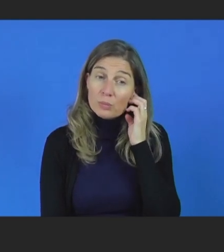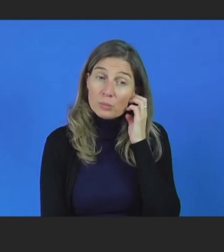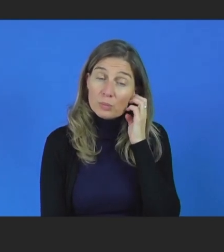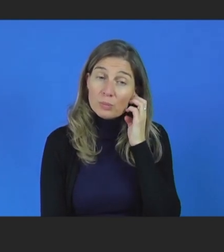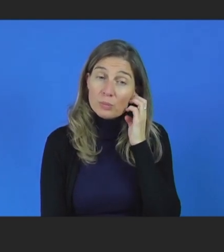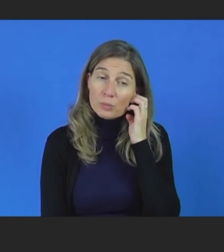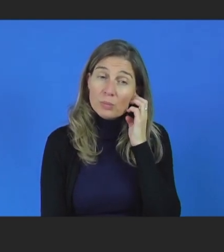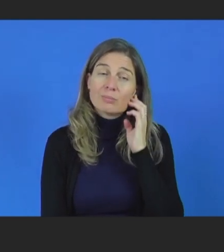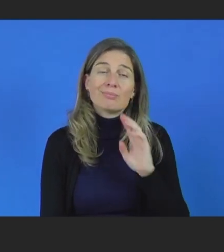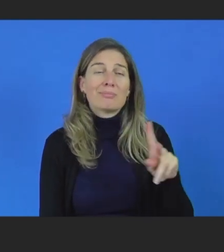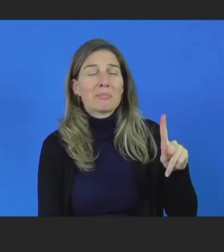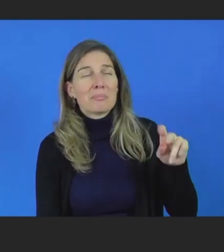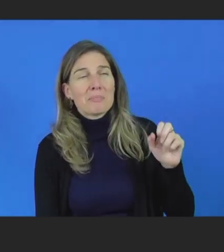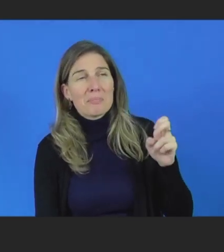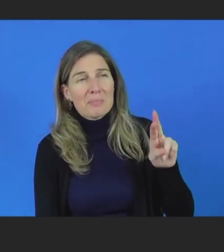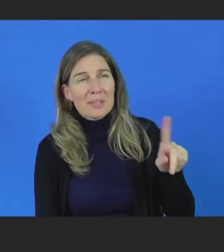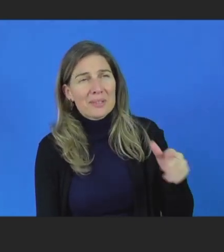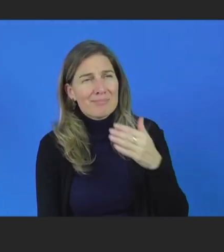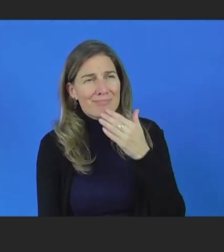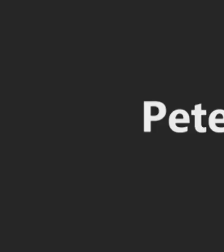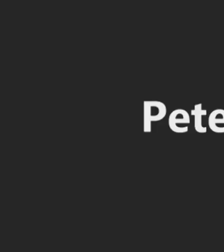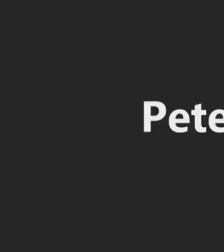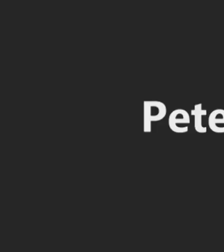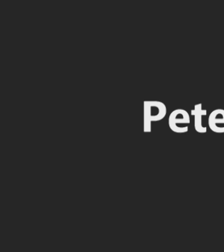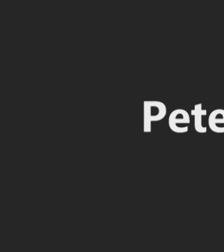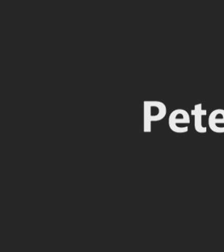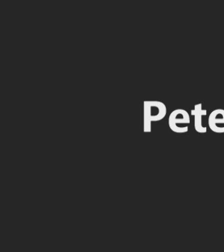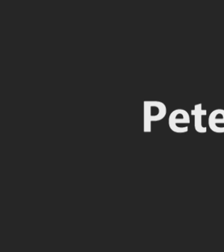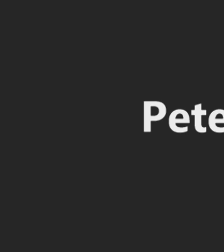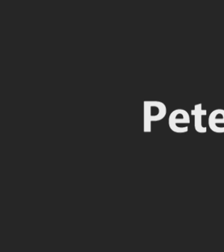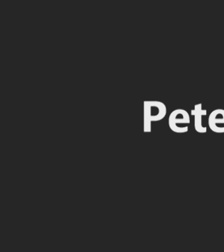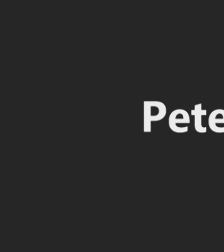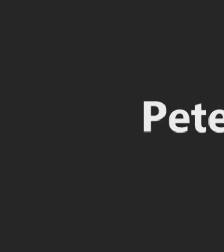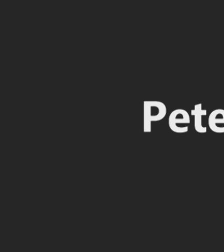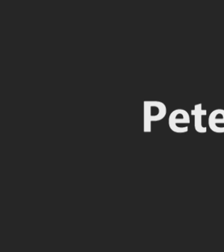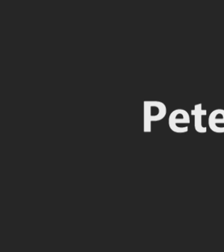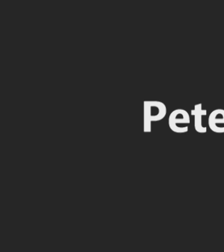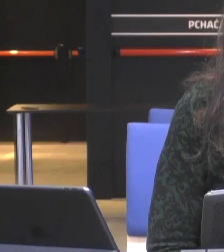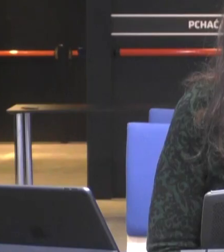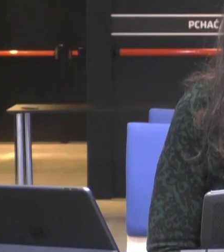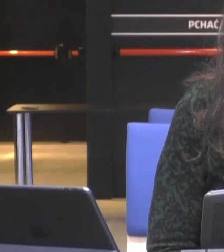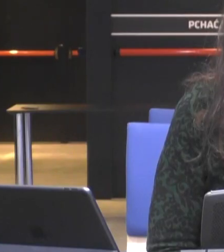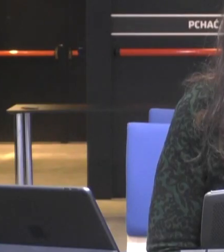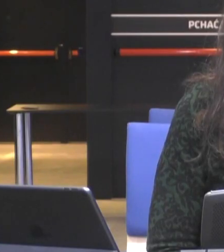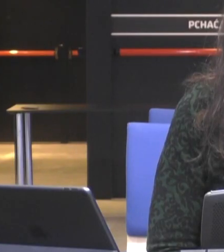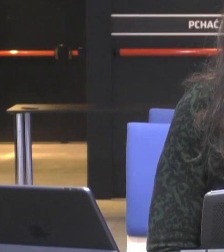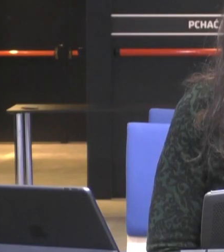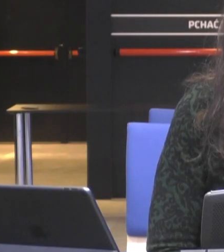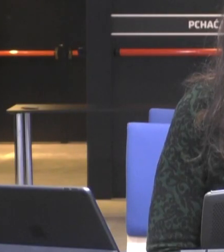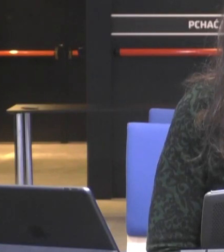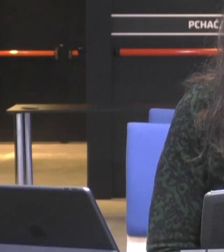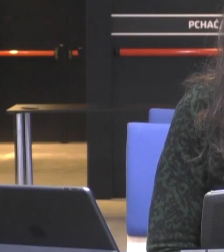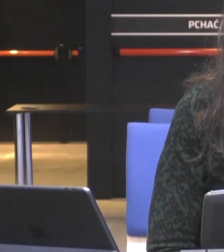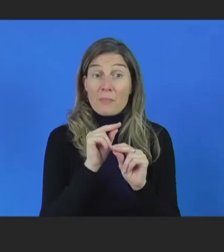Peter, thanks so much. Yes. And there's also even in the verbal meetings, chat some official ones are